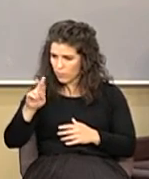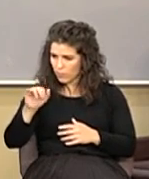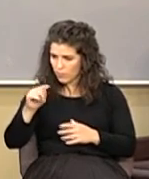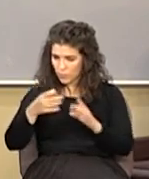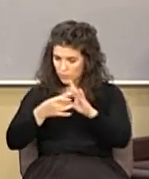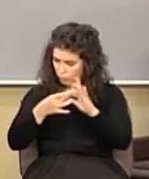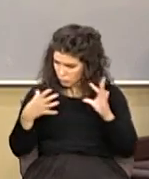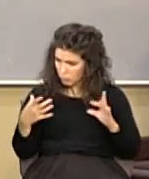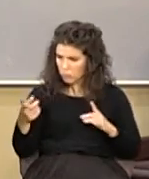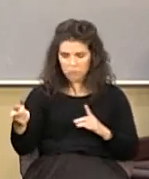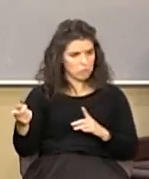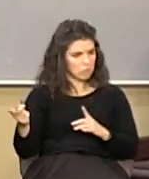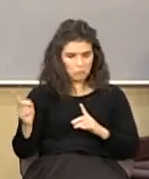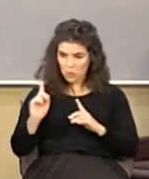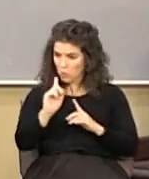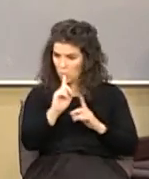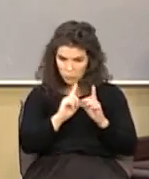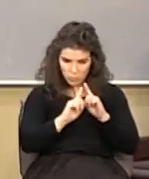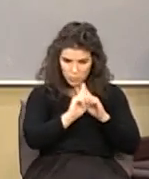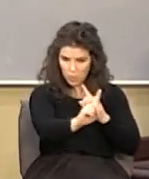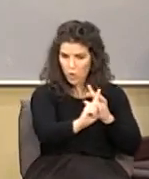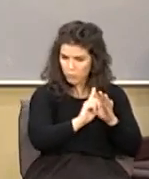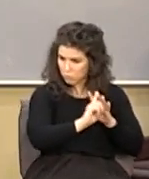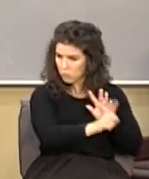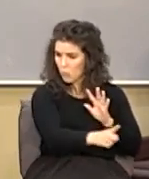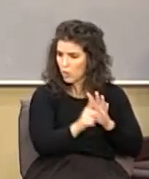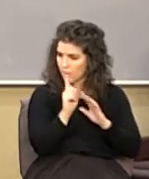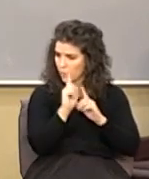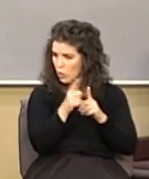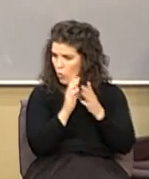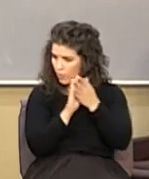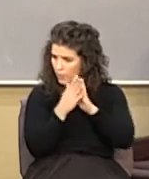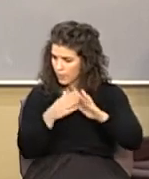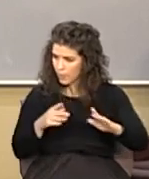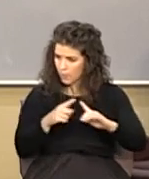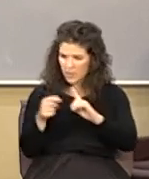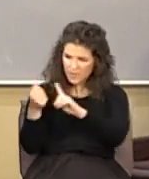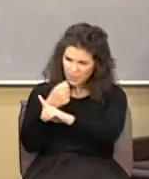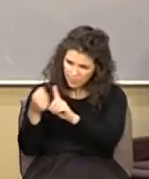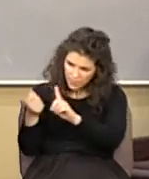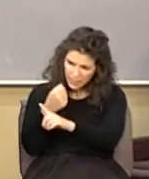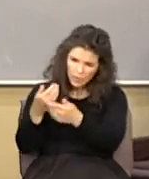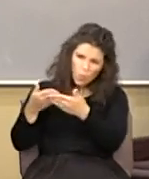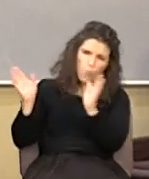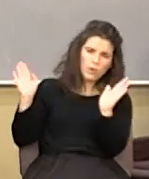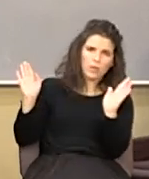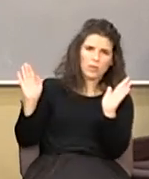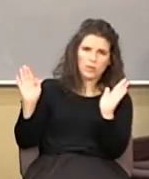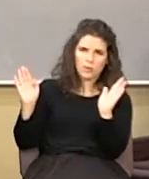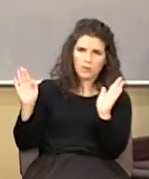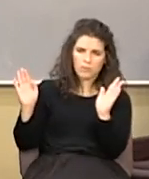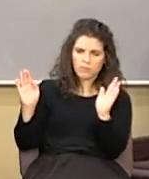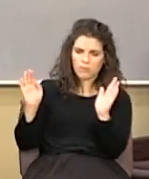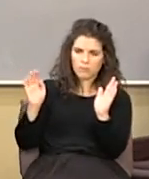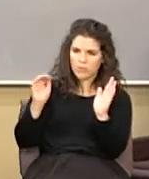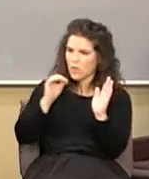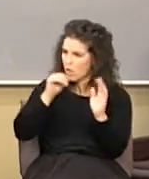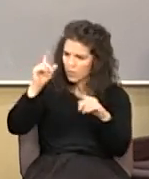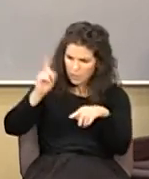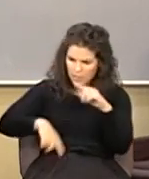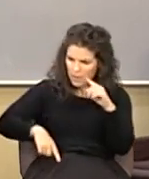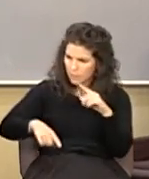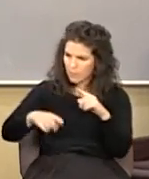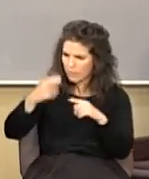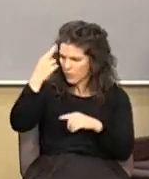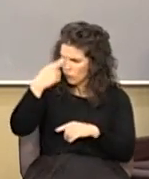now therefore depart and go in peace but Paul said unto them they've beaten us openly uncondemned being Romans